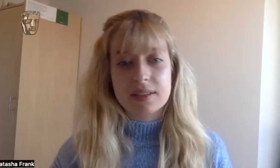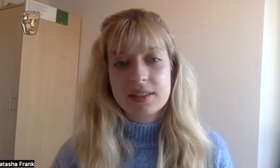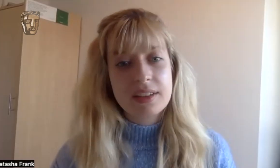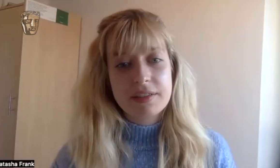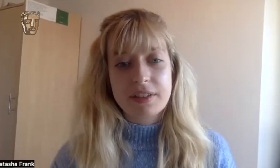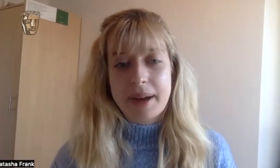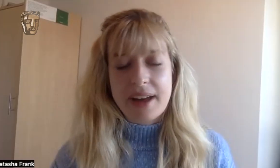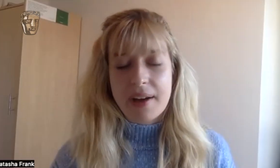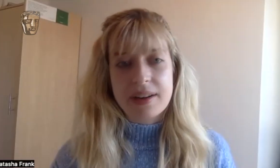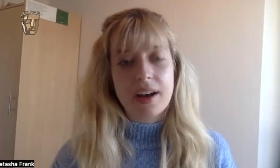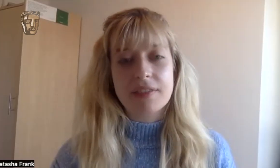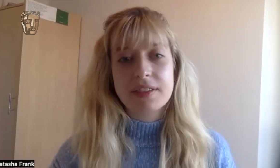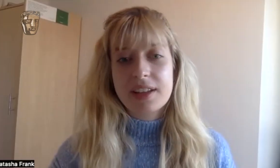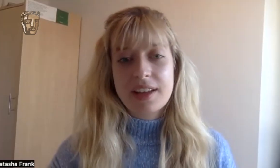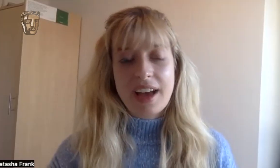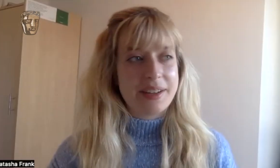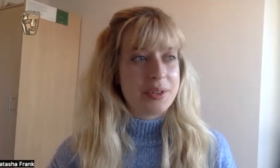for about an hour and a half and it was